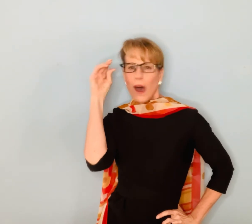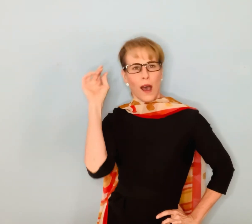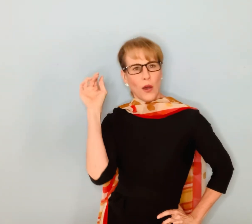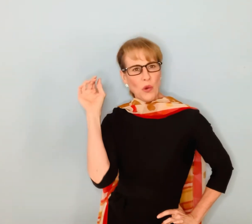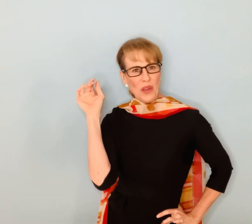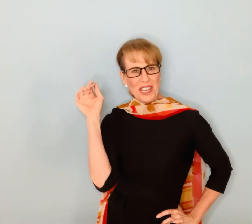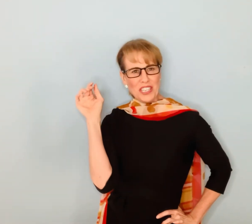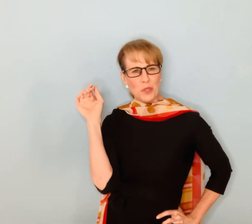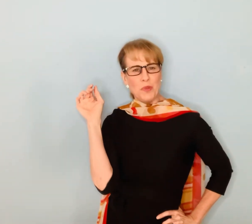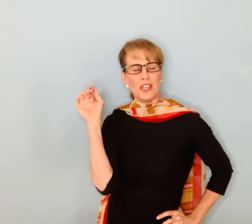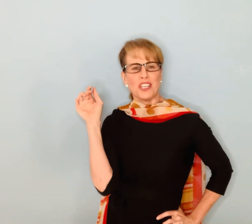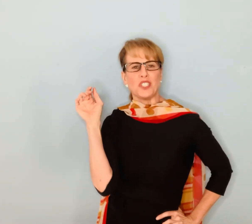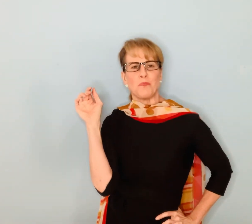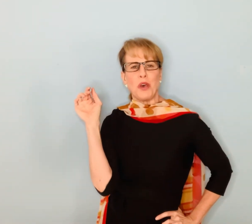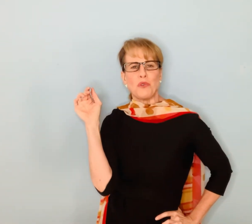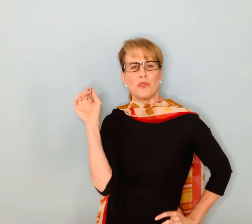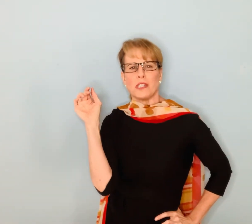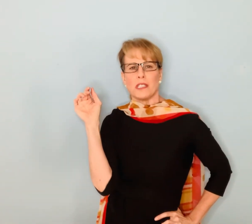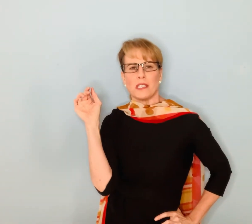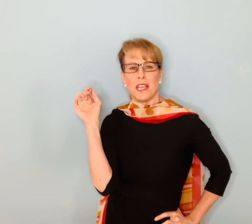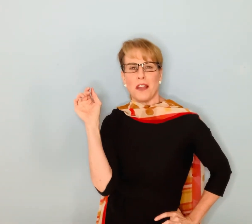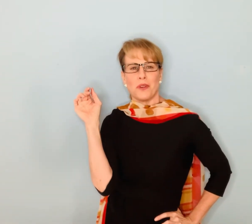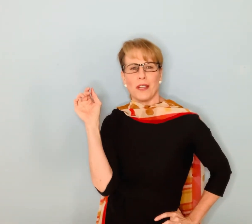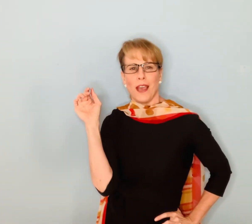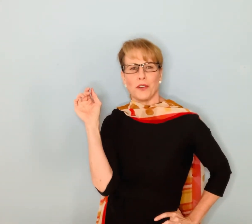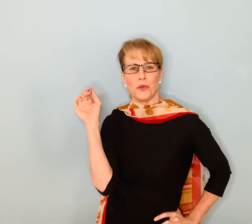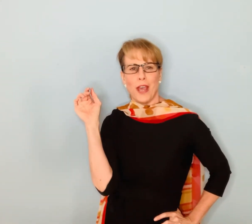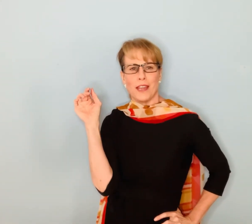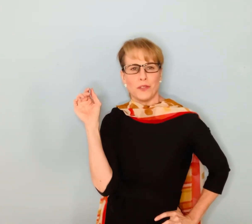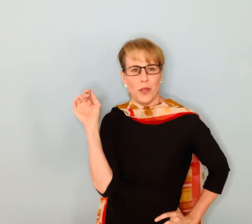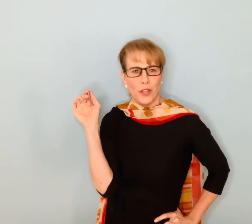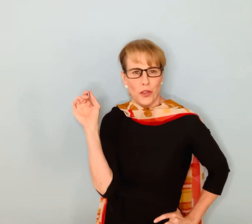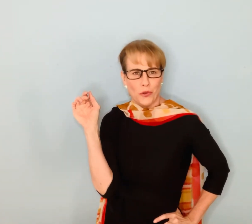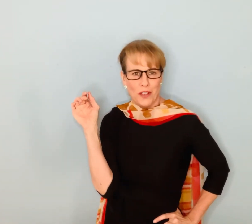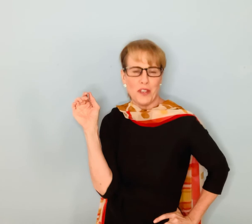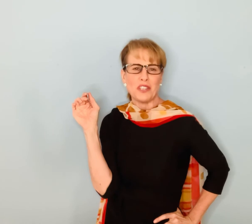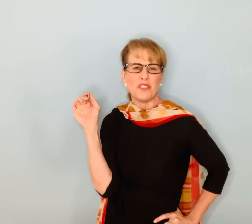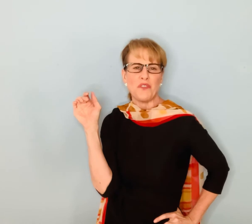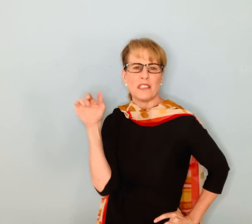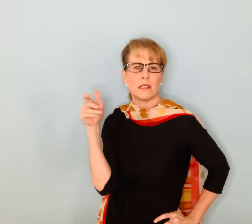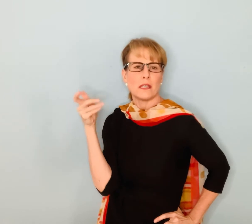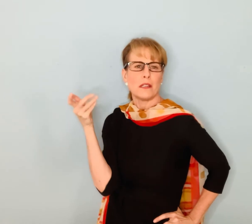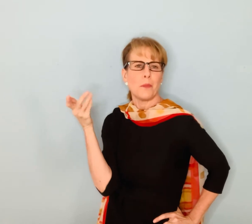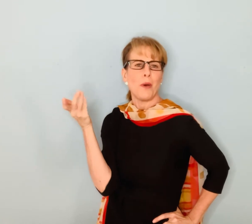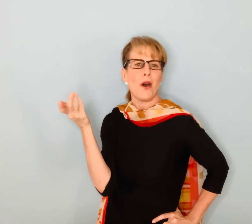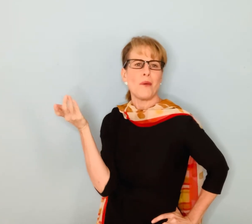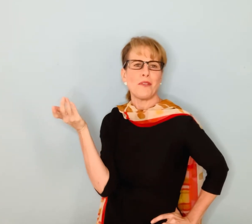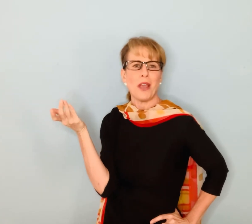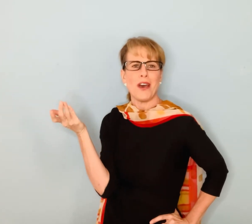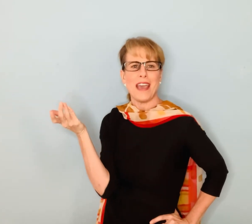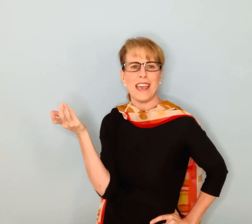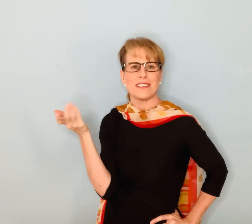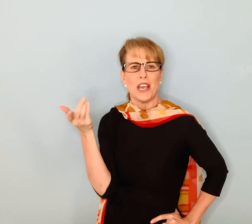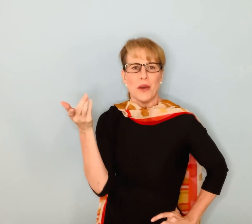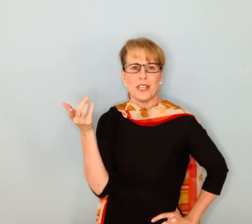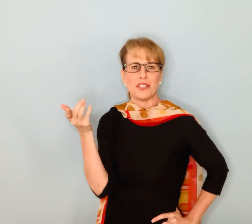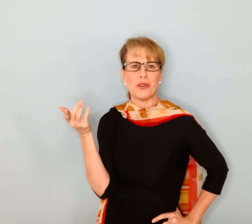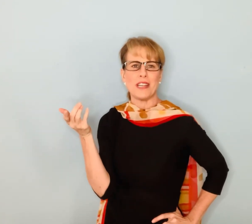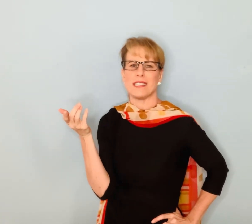When it's big and it's bold and it's daring and grand, when the universe fits in the palm of your hand, when it's crazy